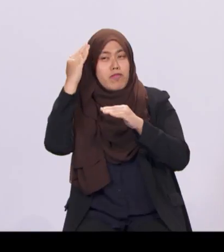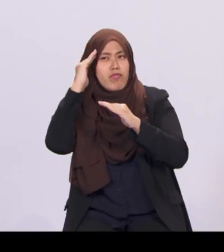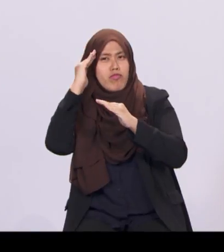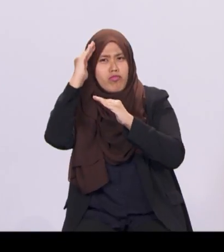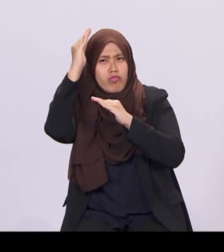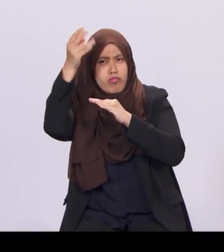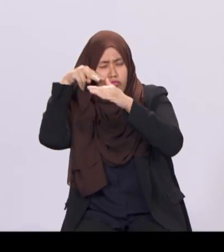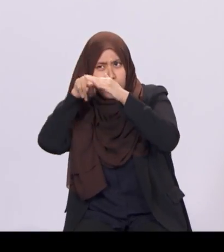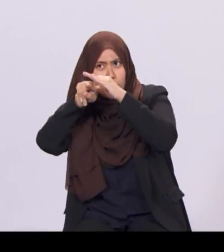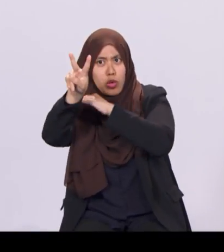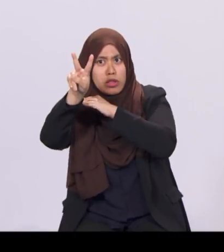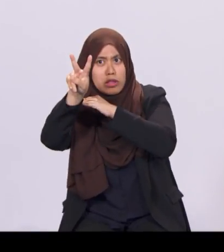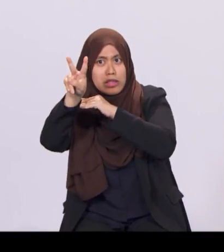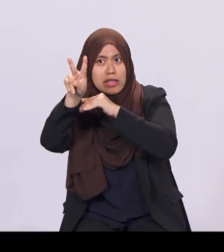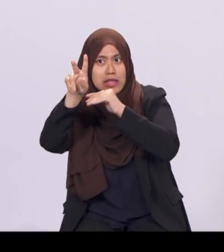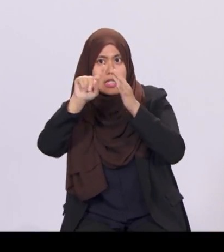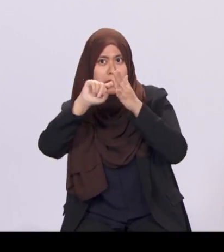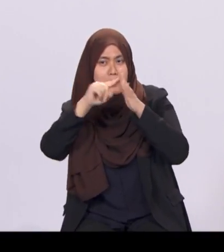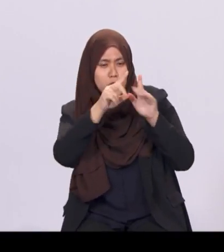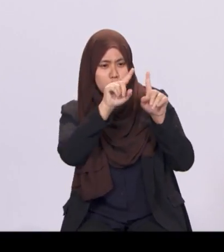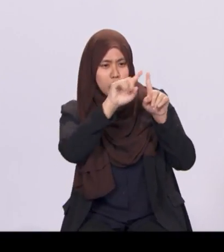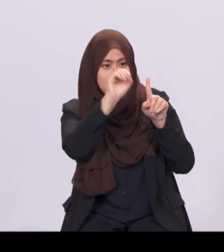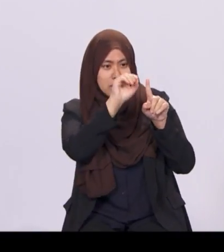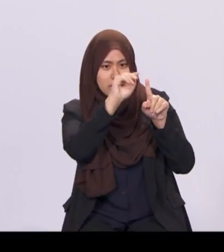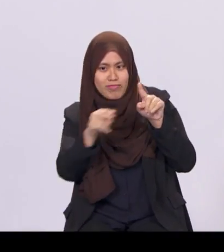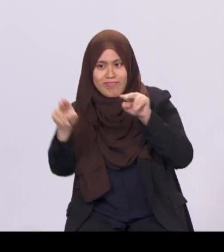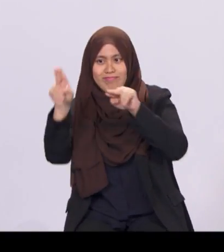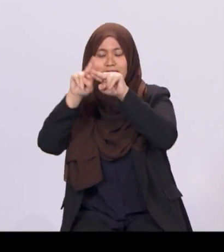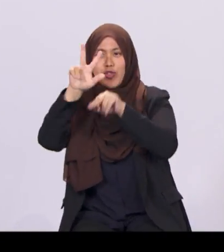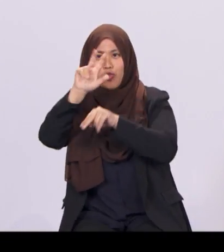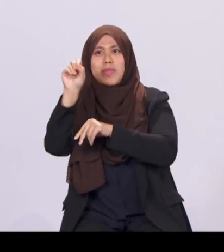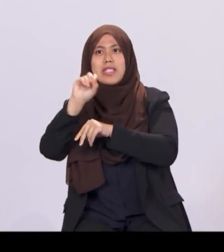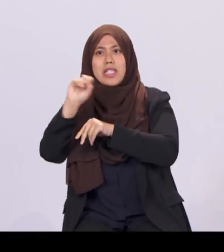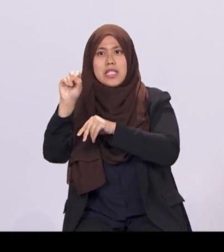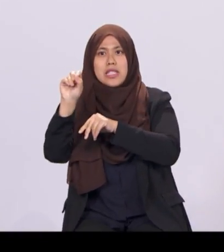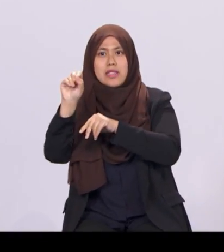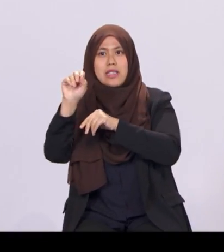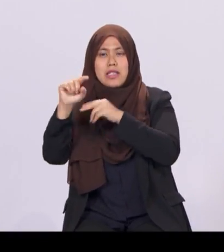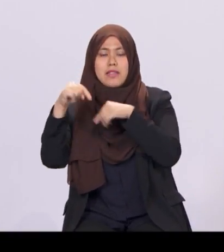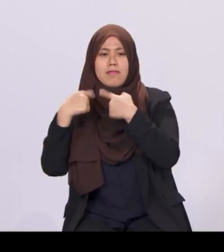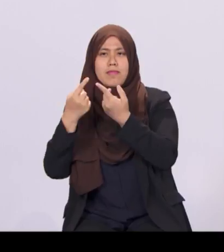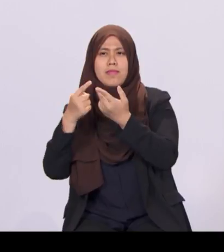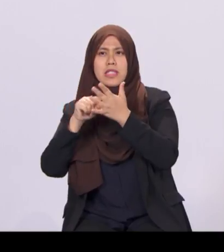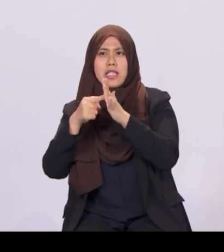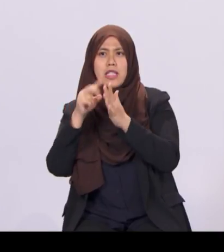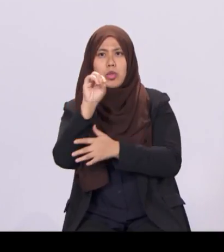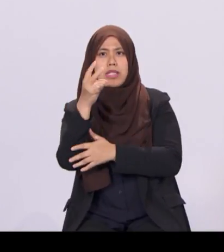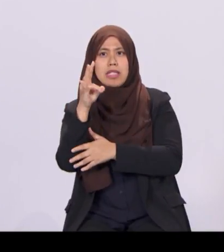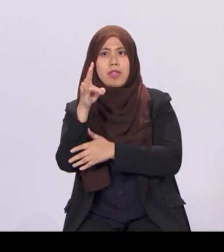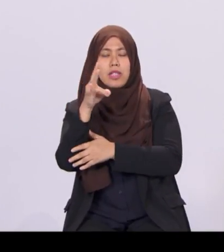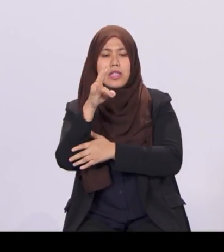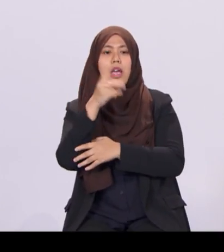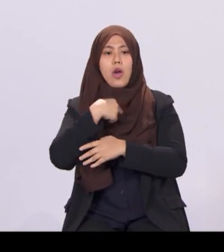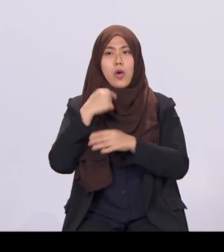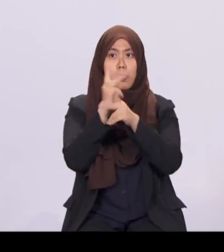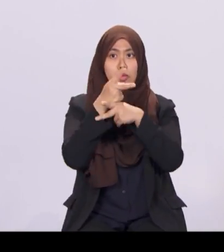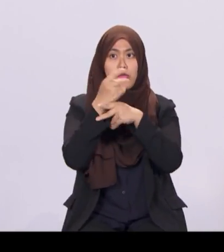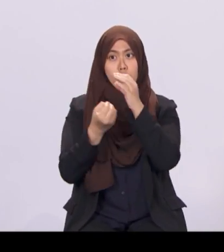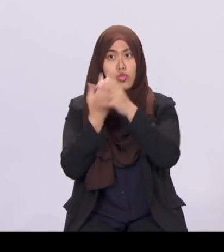start of 2017. Our productivity growth was 4.5% as measured by real value added